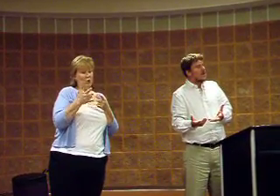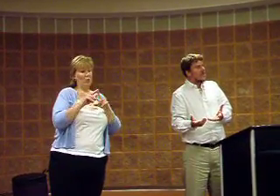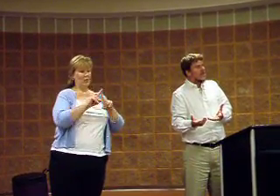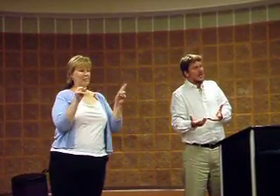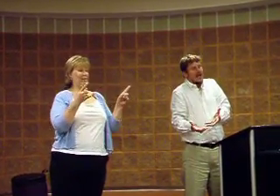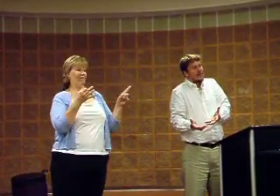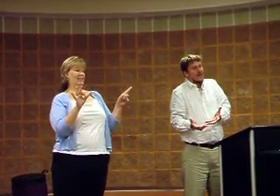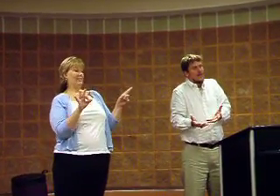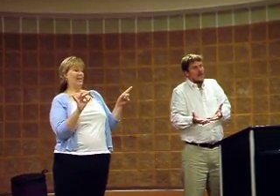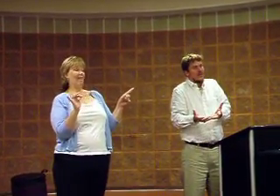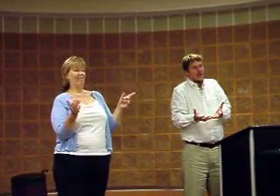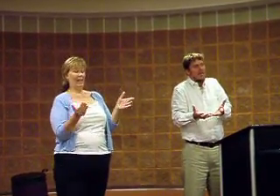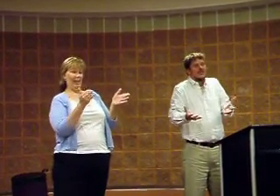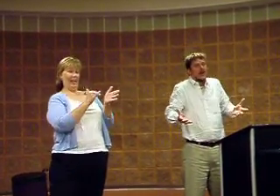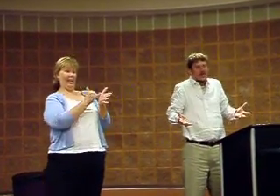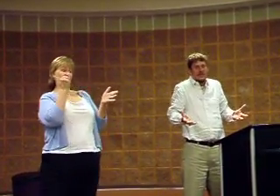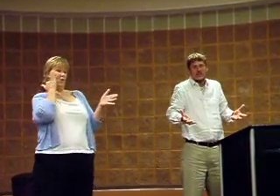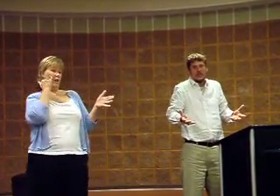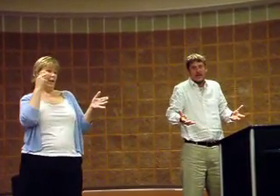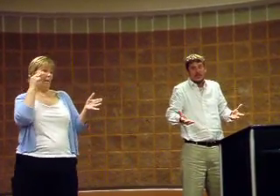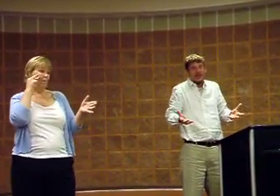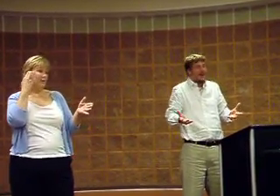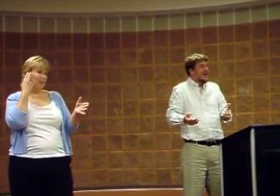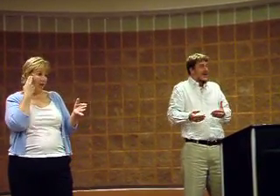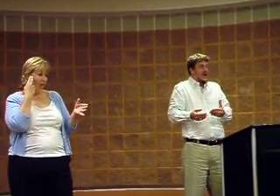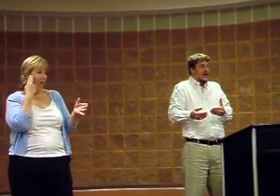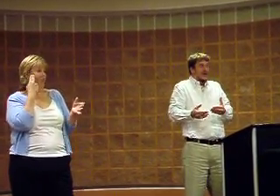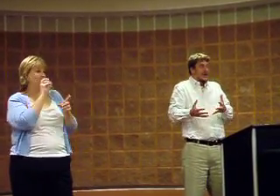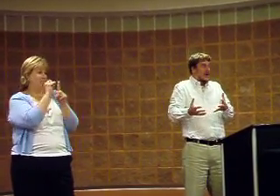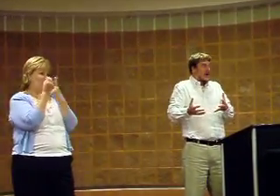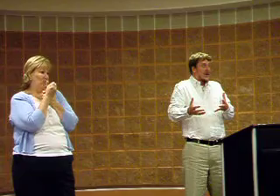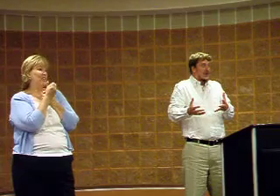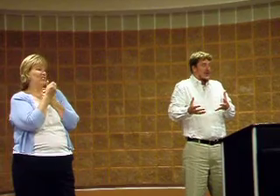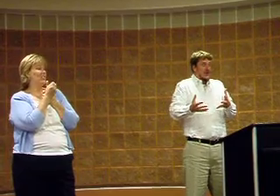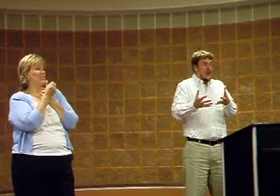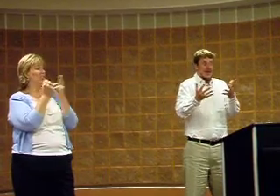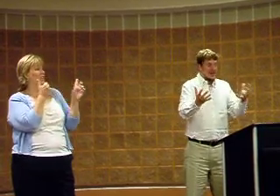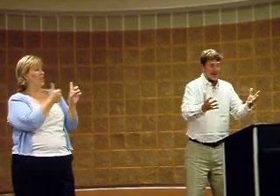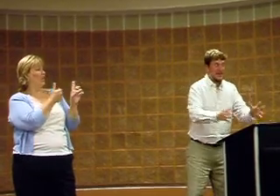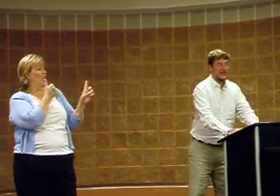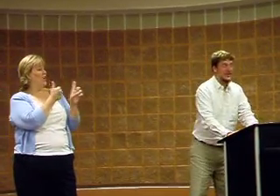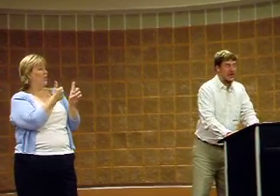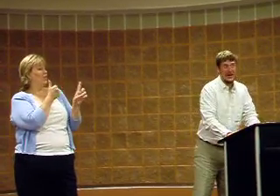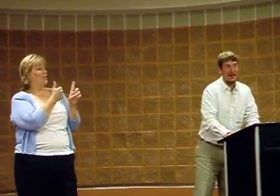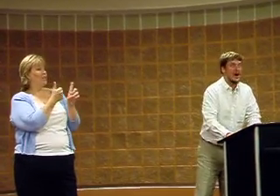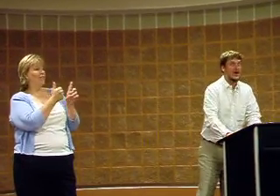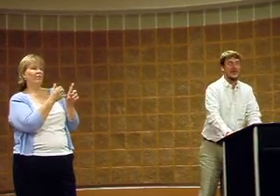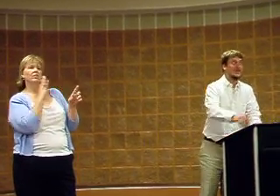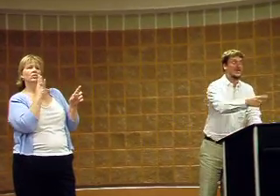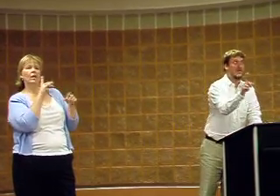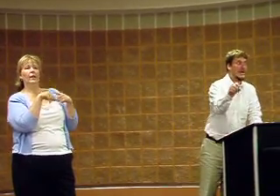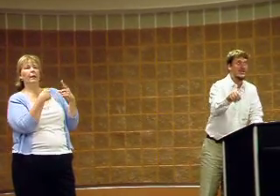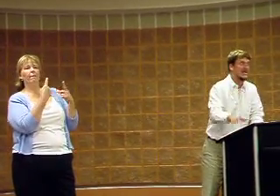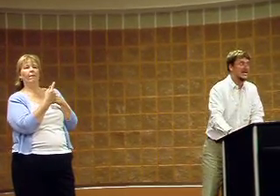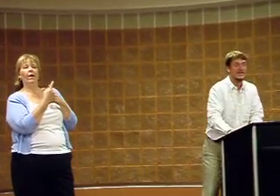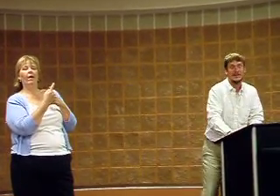like, again, like, I mean, if you're in a mental health situation, you are, you have, I mean, if they're talking about, the question is,